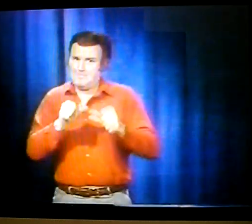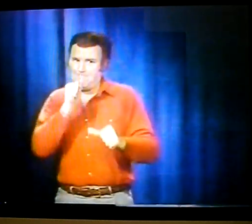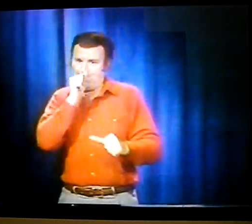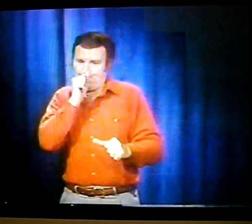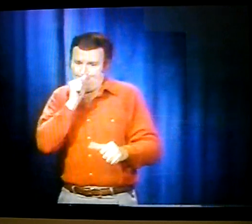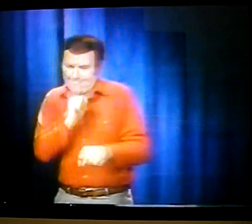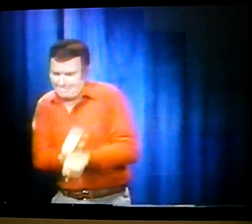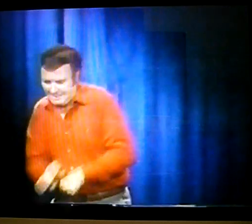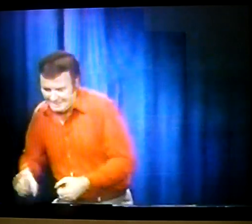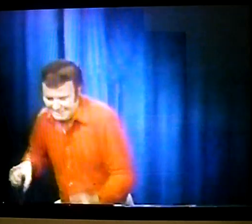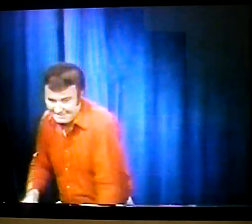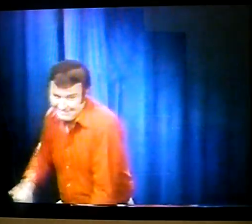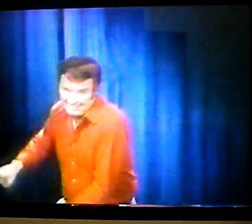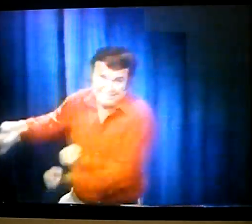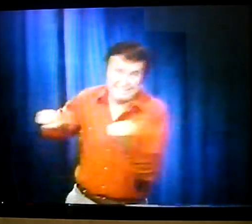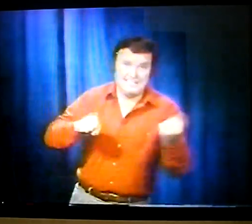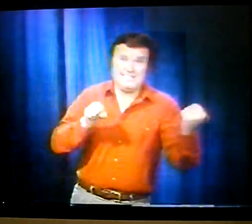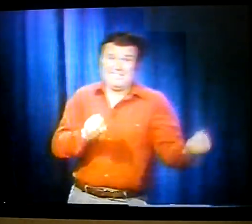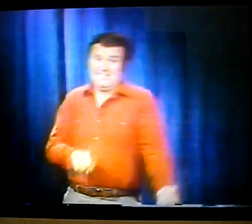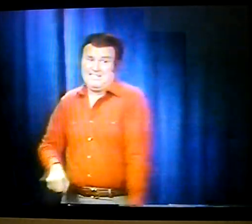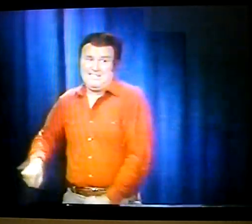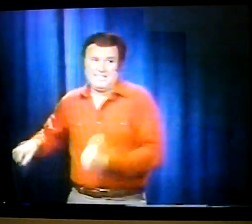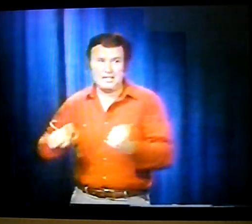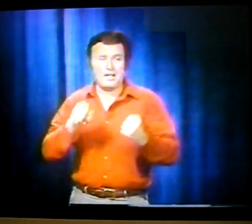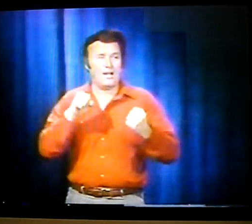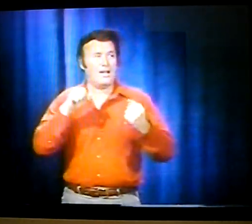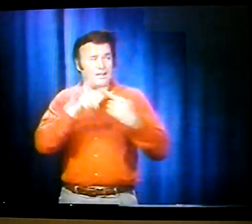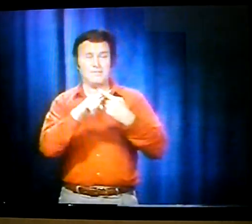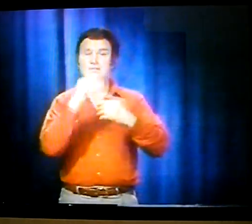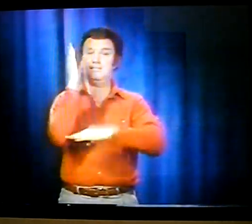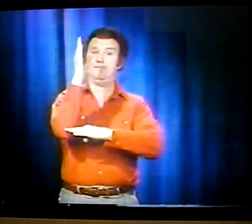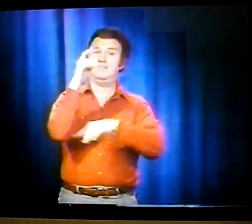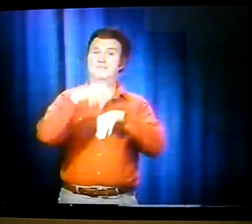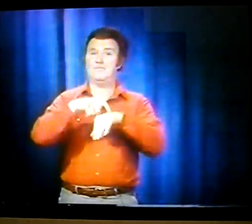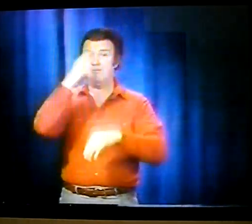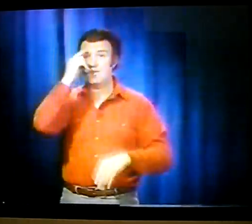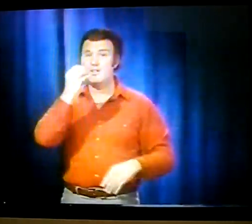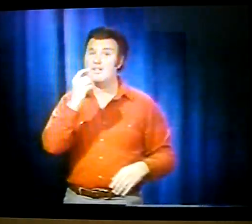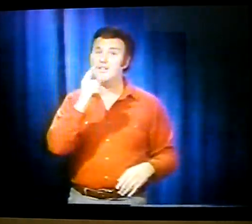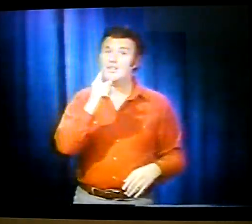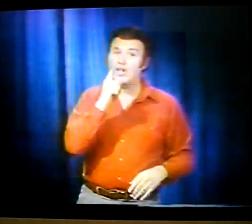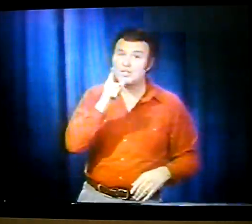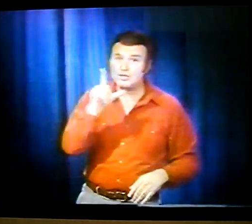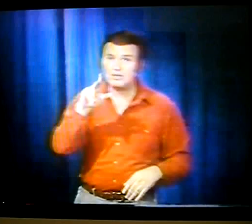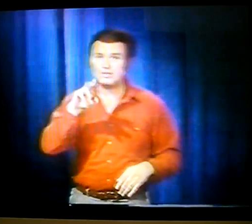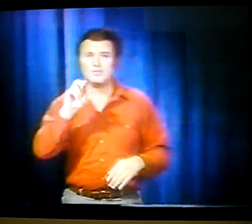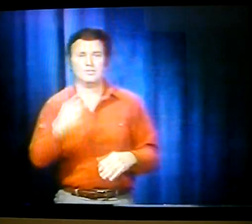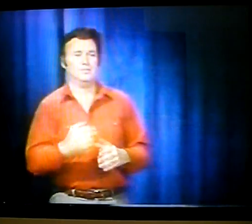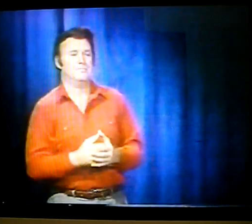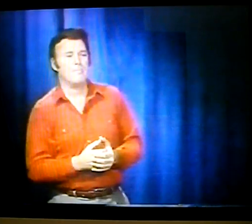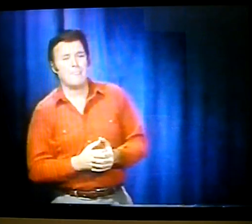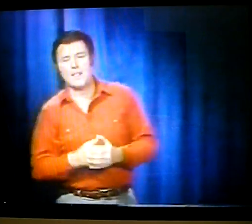But I just bared through it and continued to work. That afternoon, it was time for lunch.